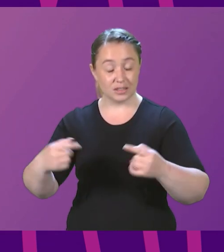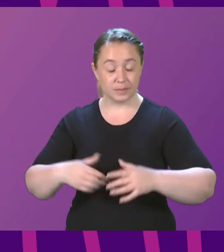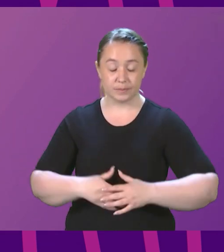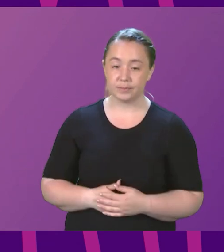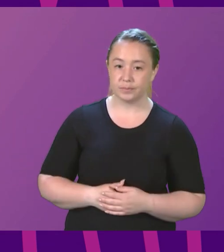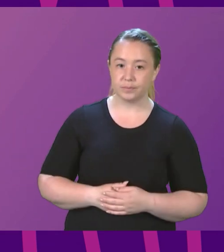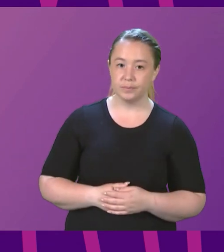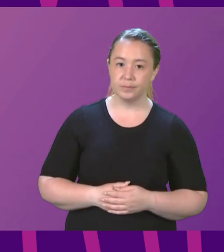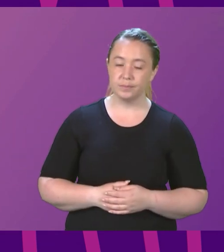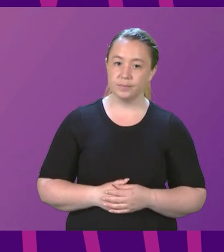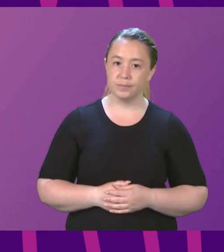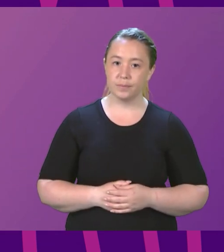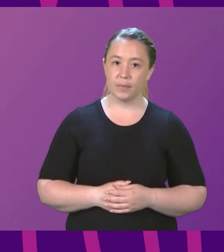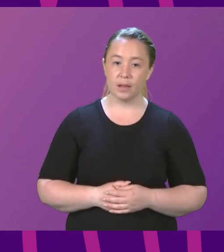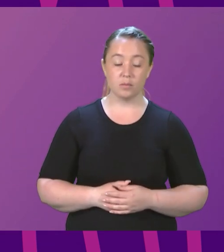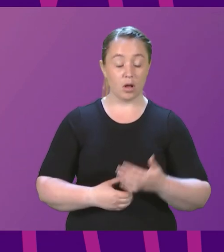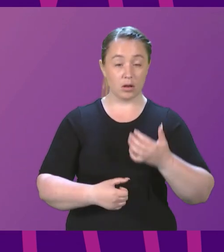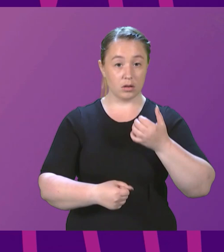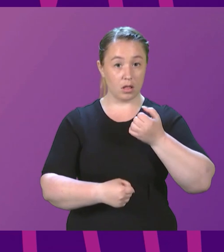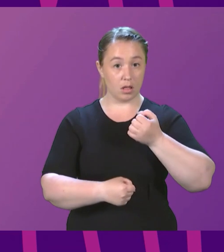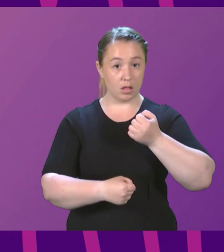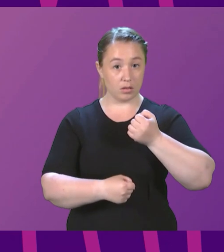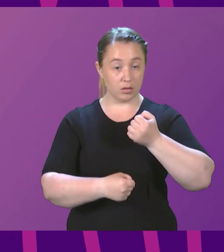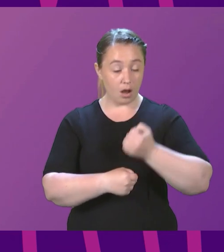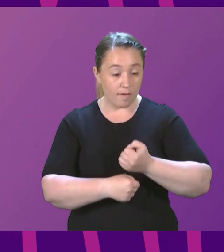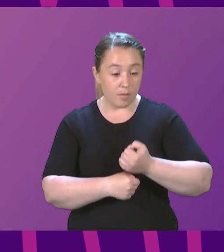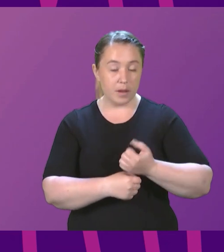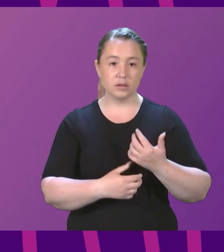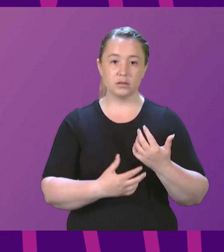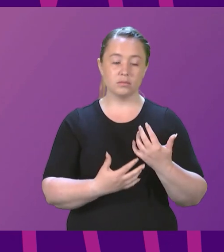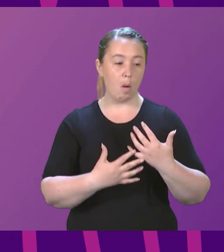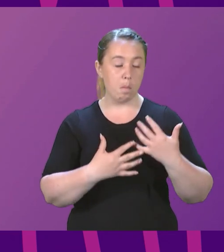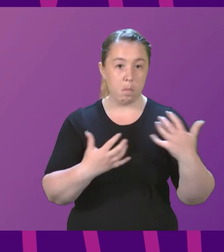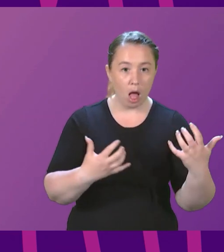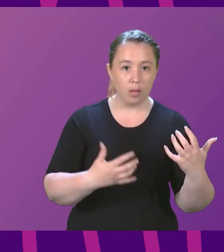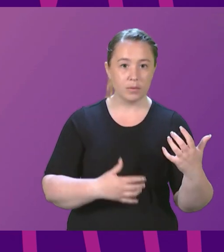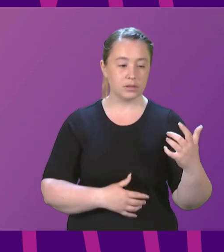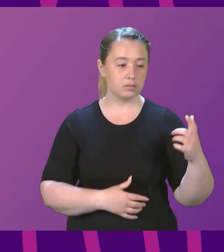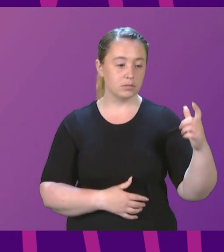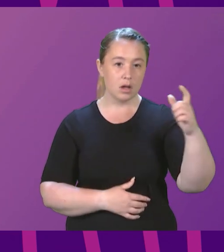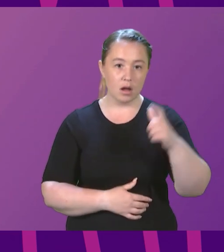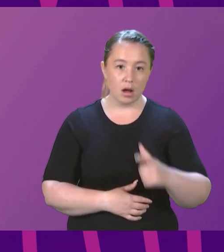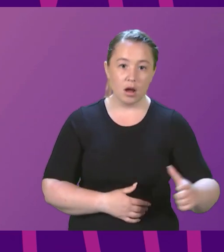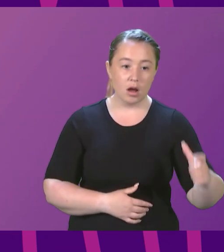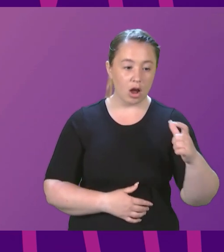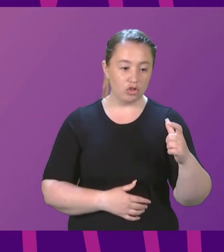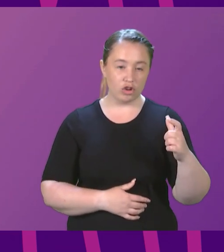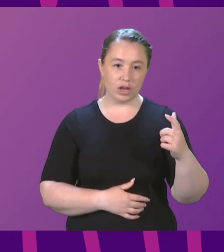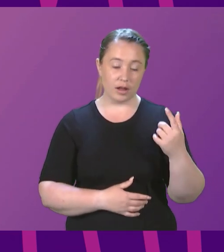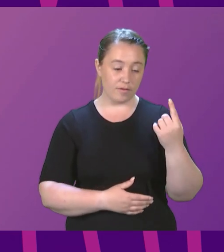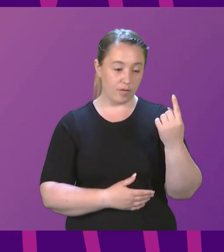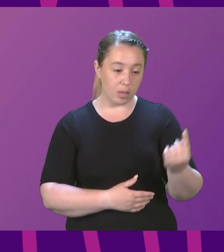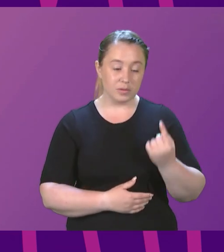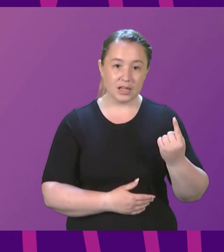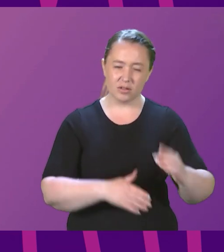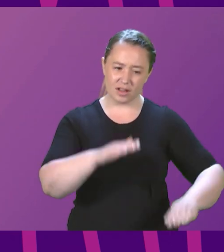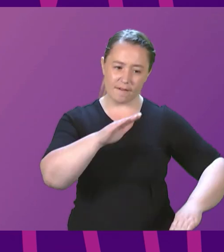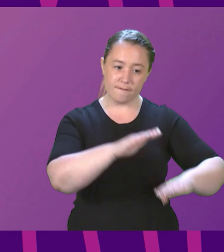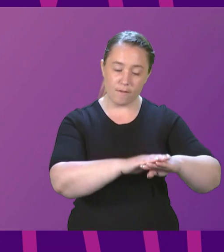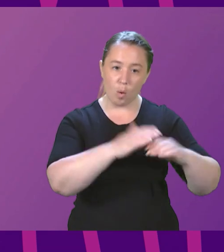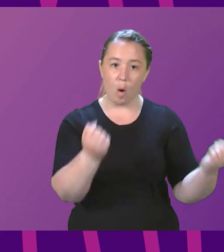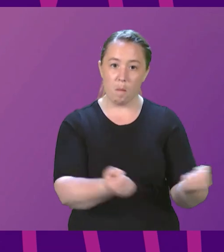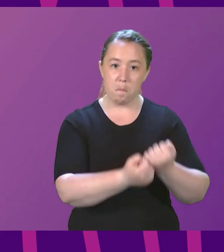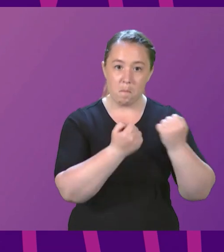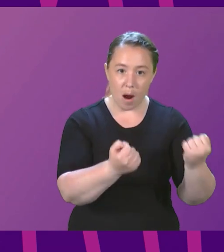this central point. A government, a parliament, a country that has the full powers and resources of independence